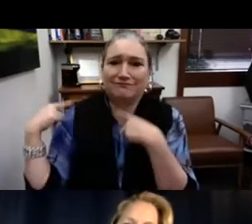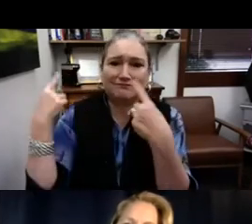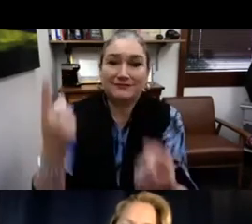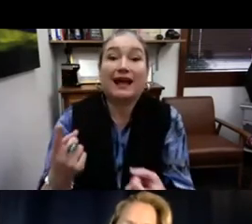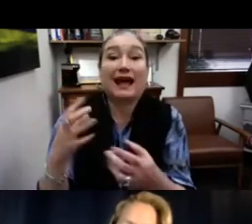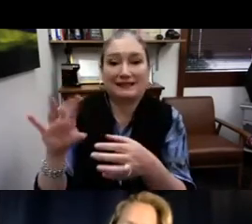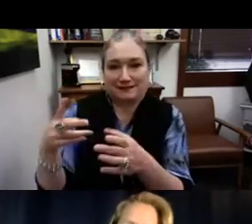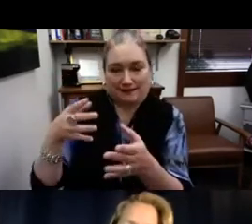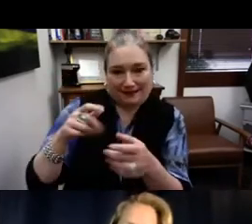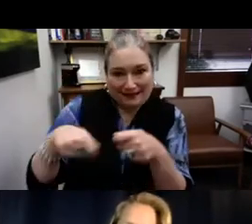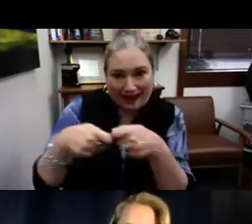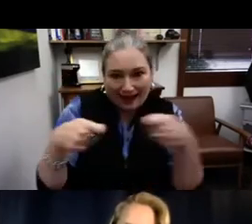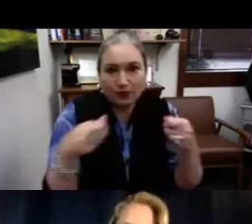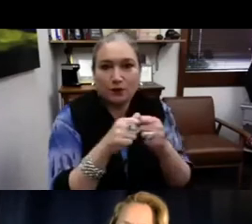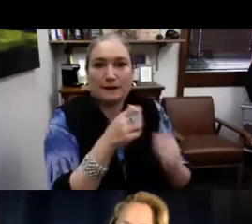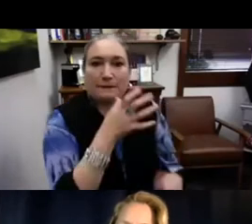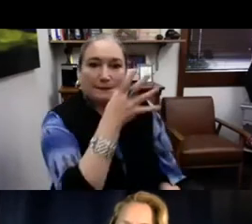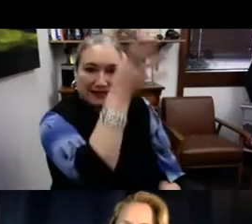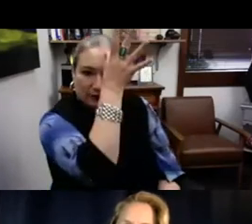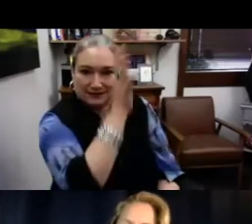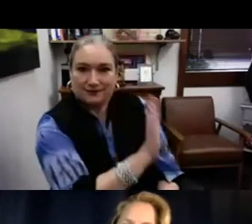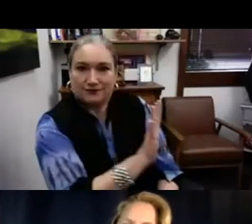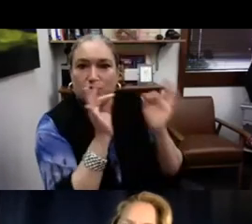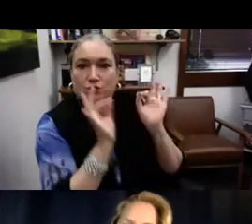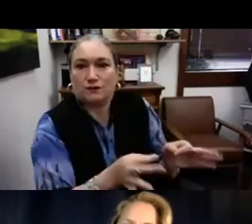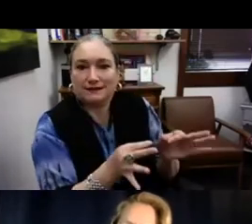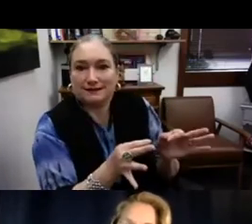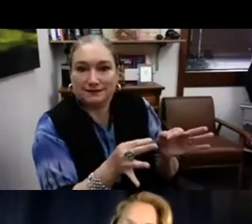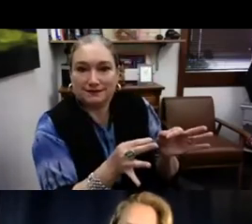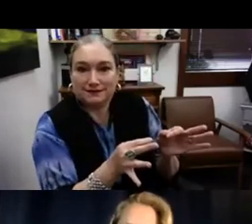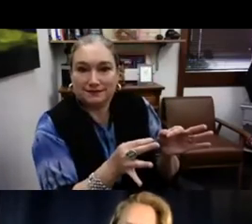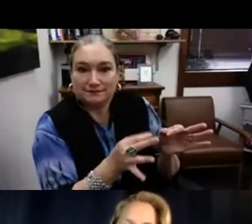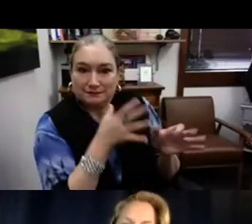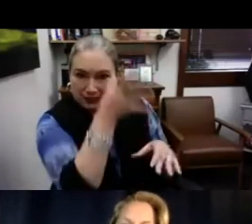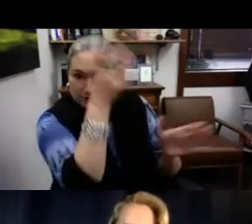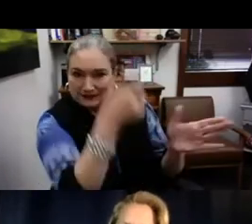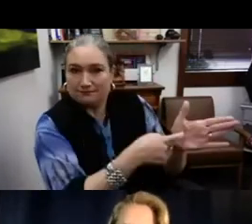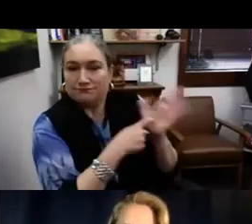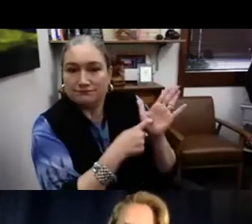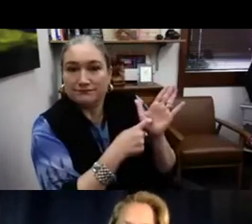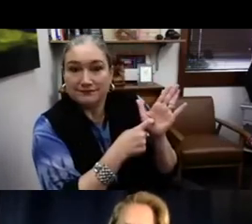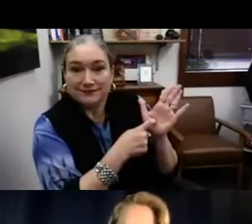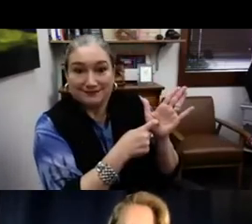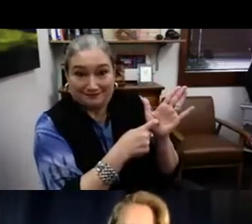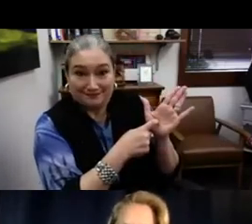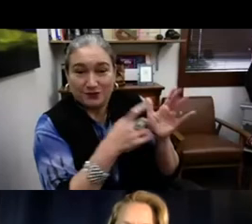So, you know, the problem of oral education is that it's tied with parents and the parent's choice.